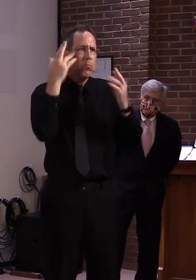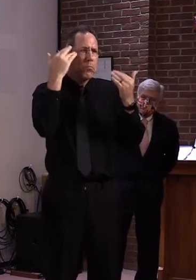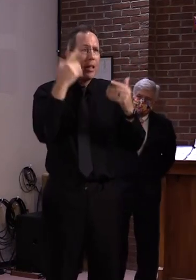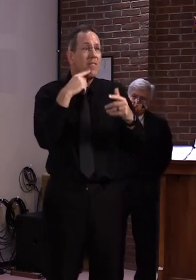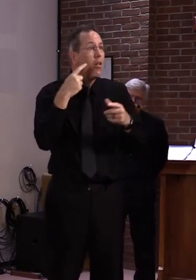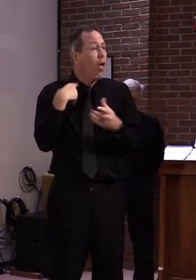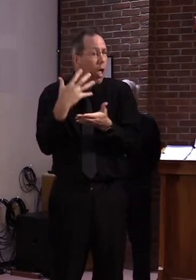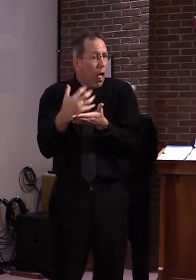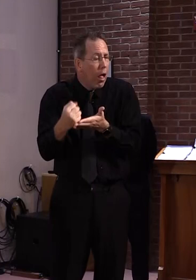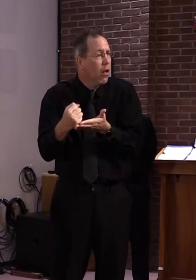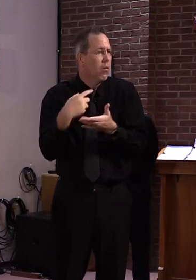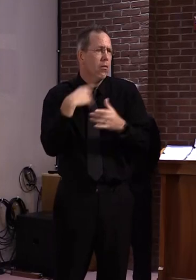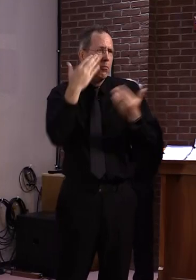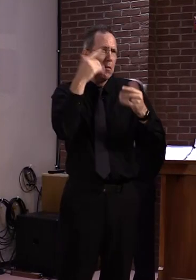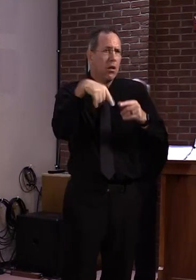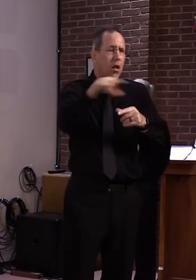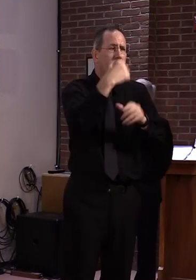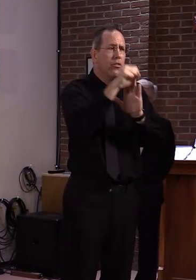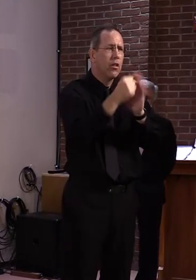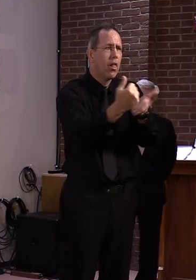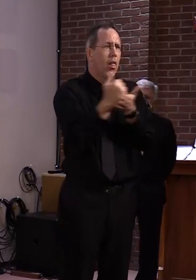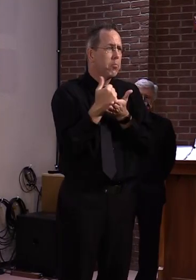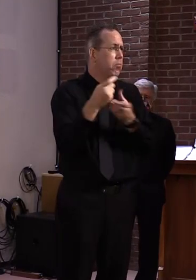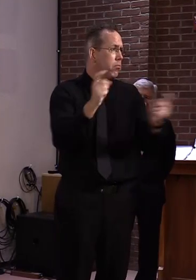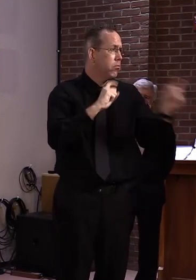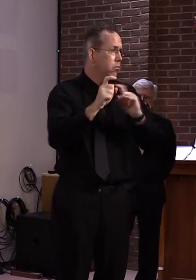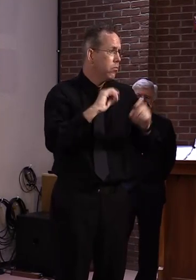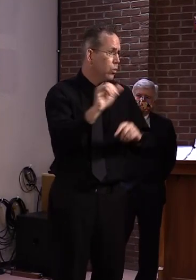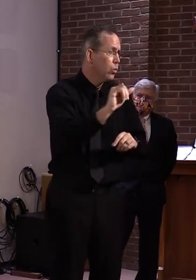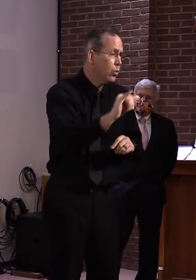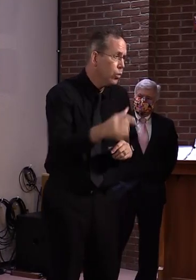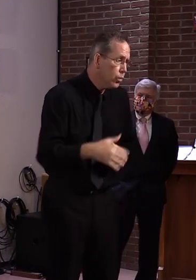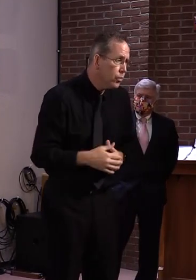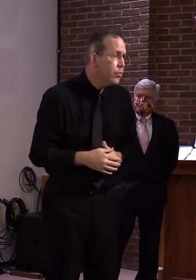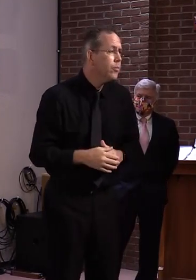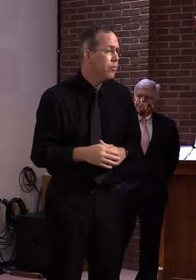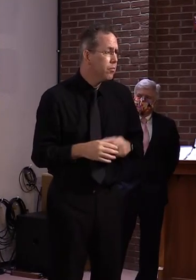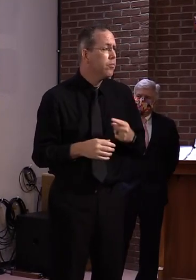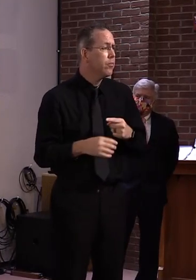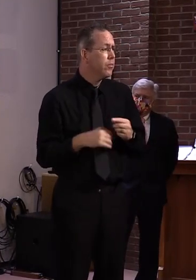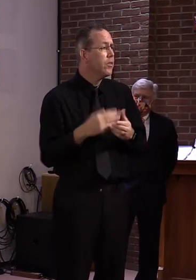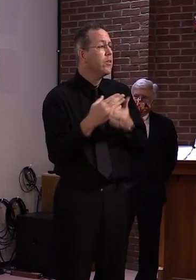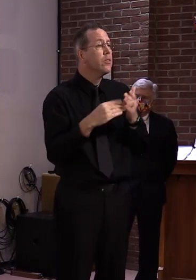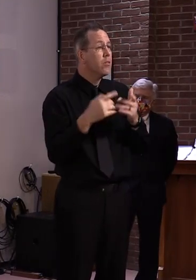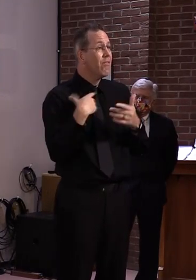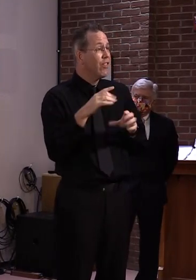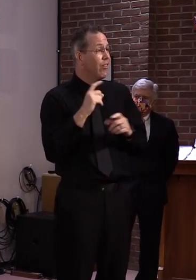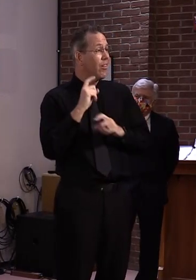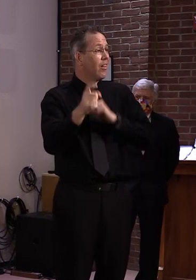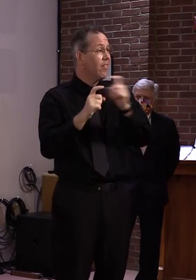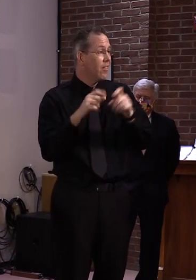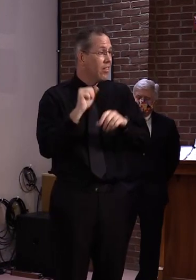and I believe at some point we'll be getting supplies back from the government as well. Dr. Levine.